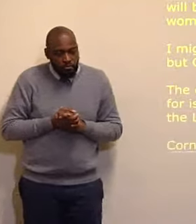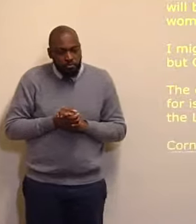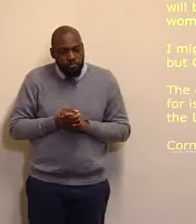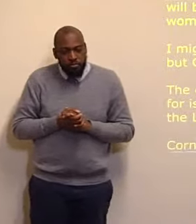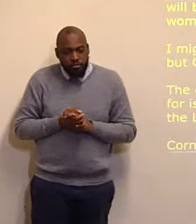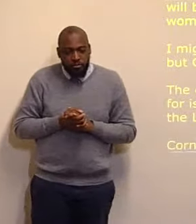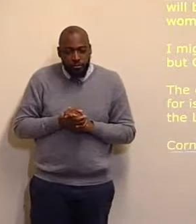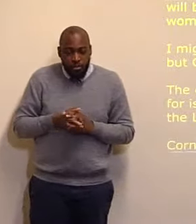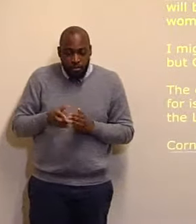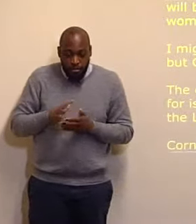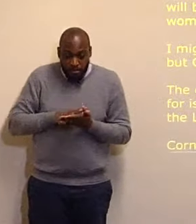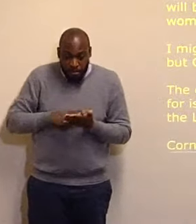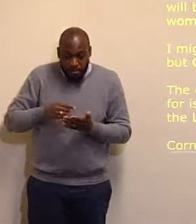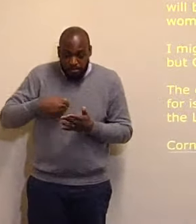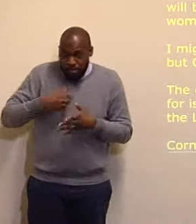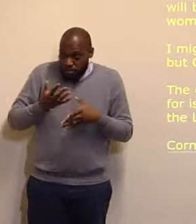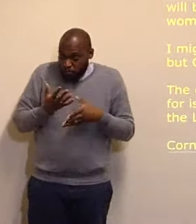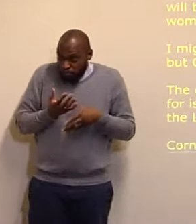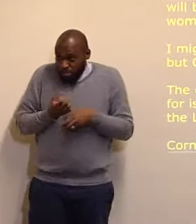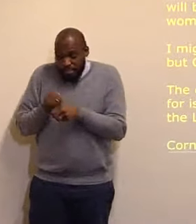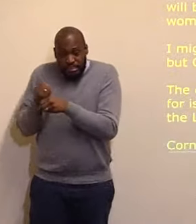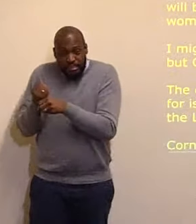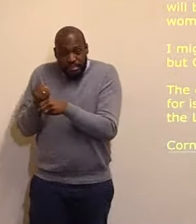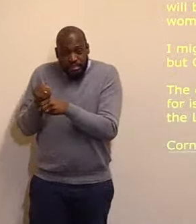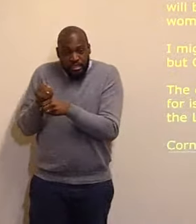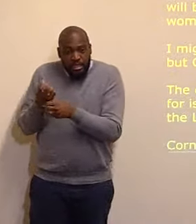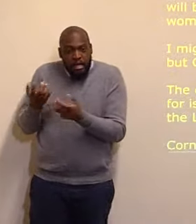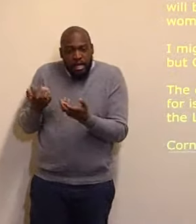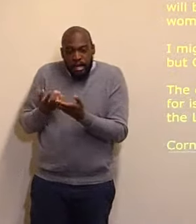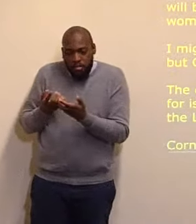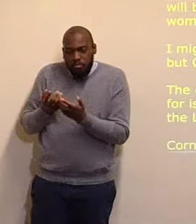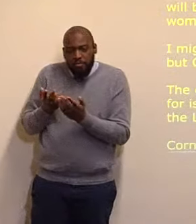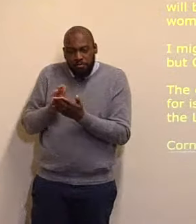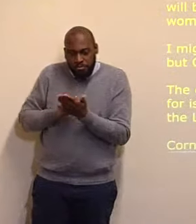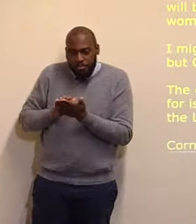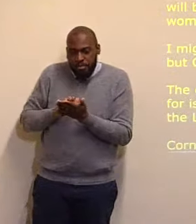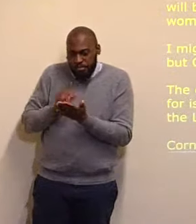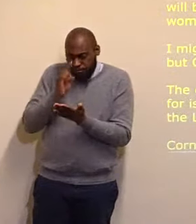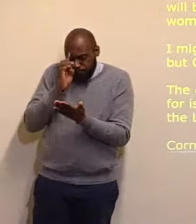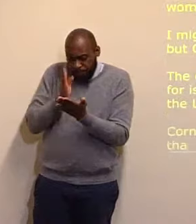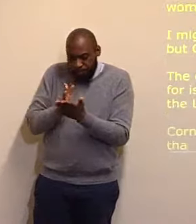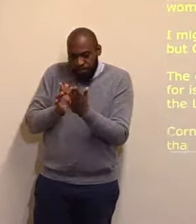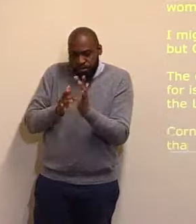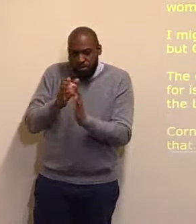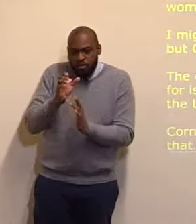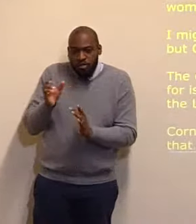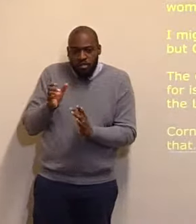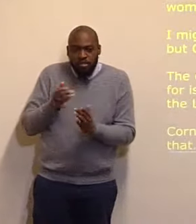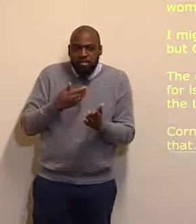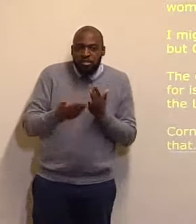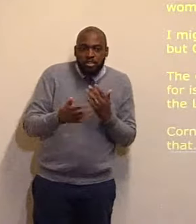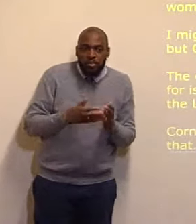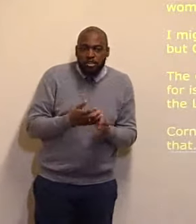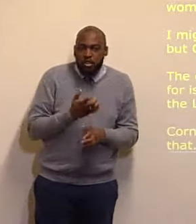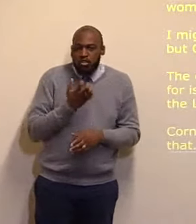accepted, faith in Christ, is the basis, of acceptance, for Jews, and Gentiles. And,